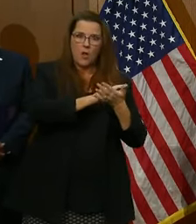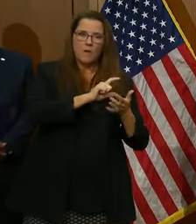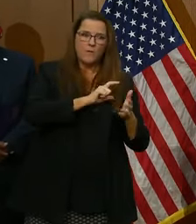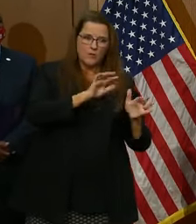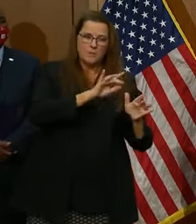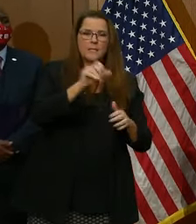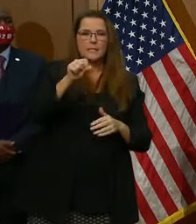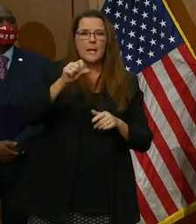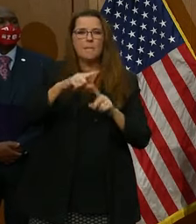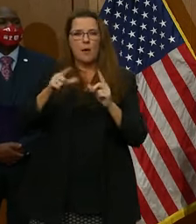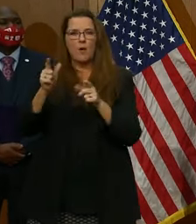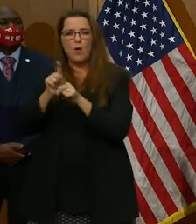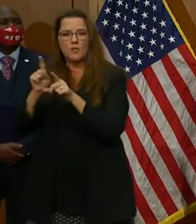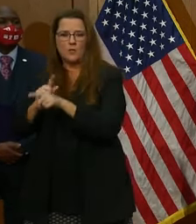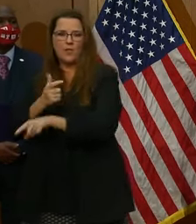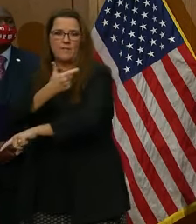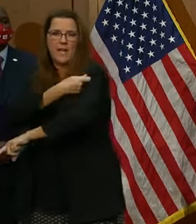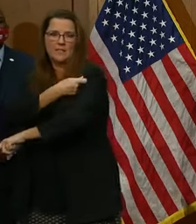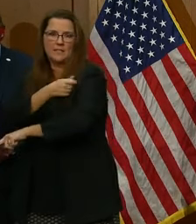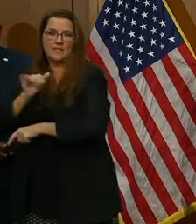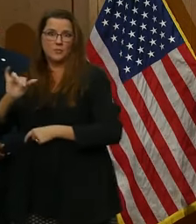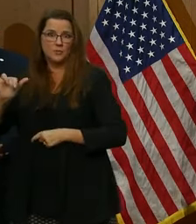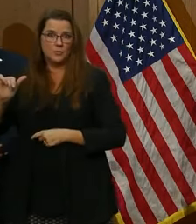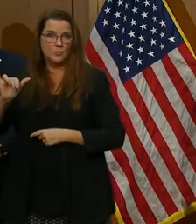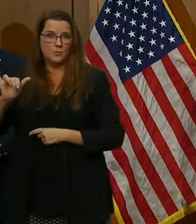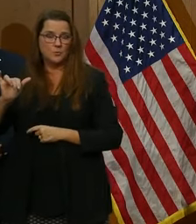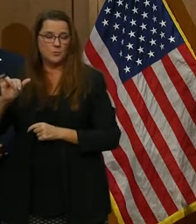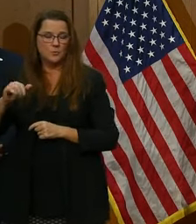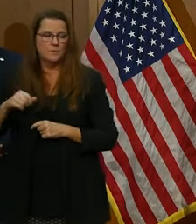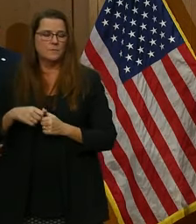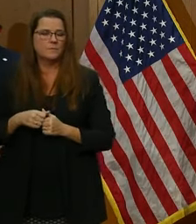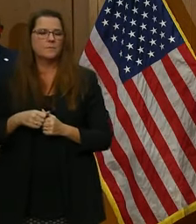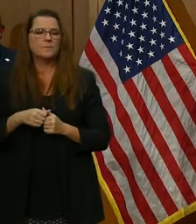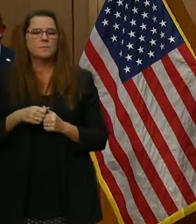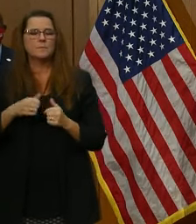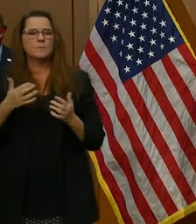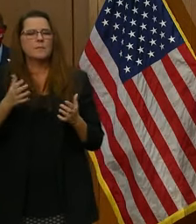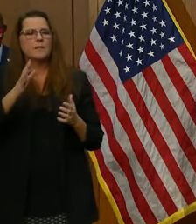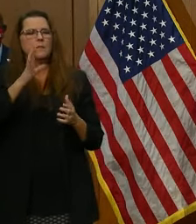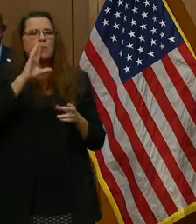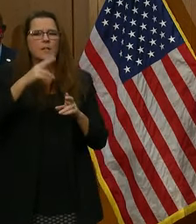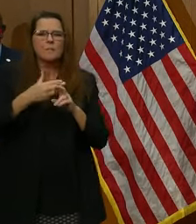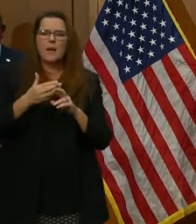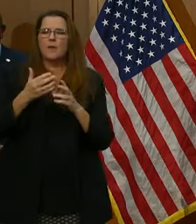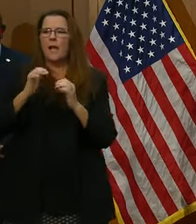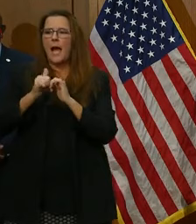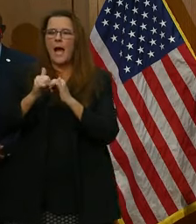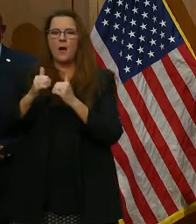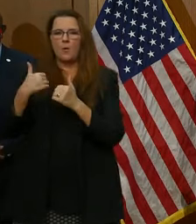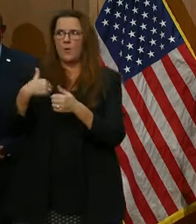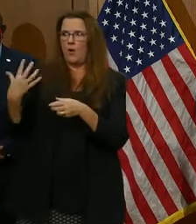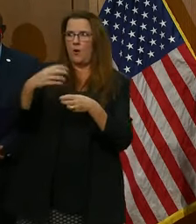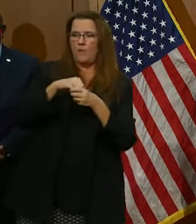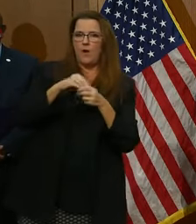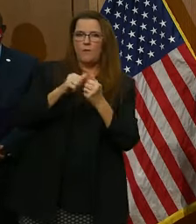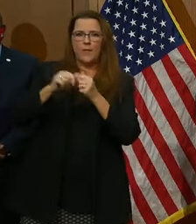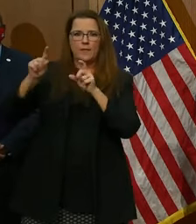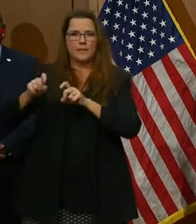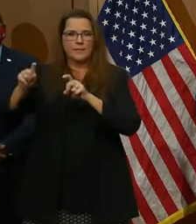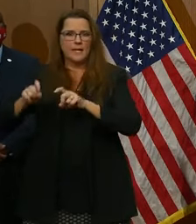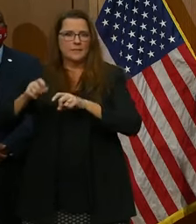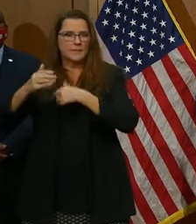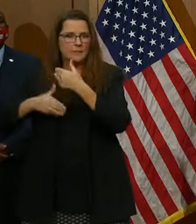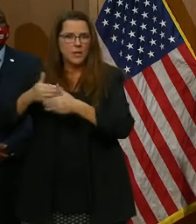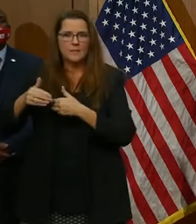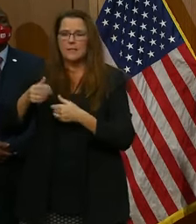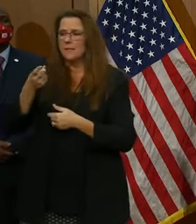well. When I've come before you previously to talk about how we've been engaged in the testing process, we also intend to support Dr.